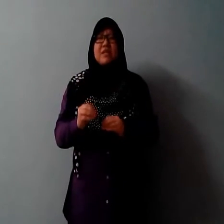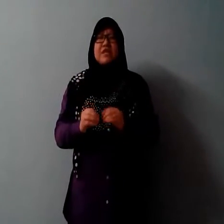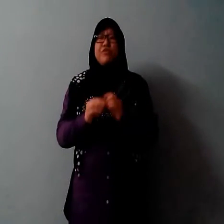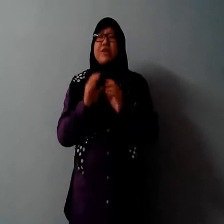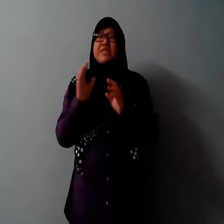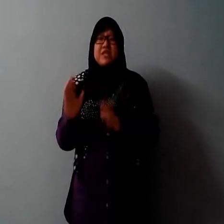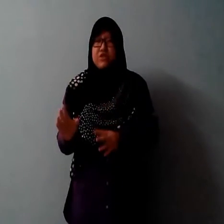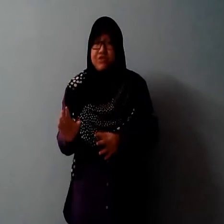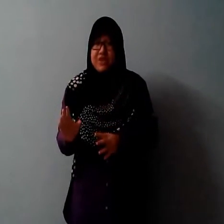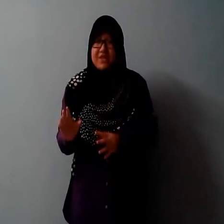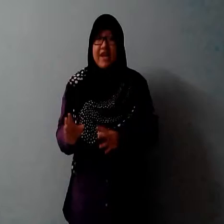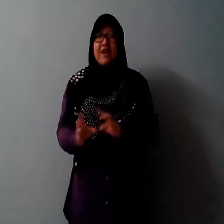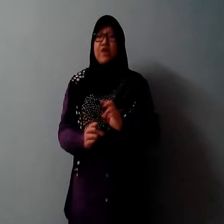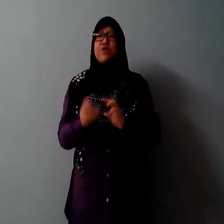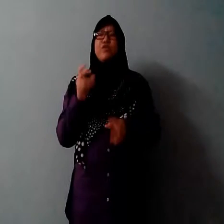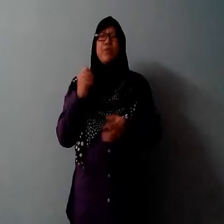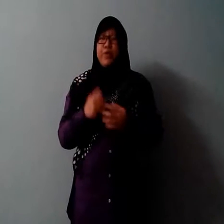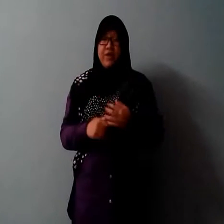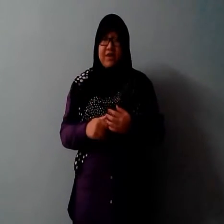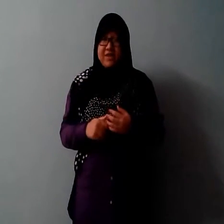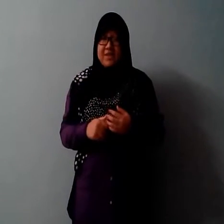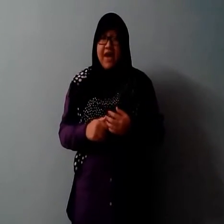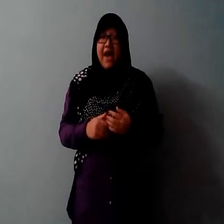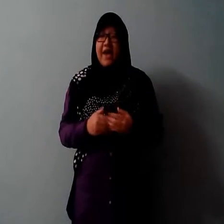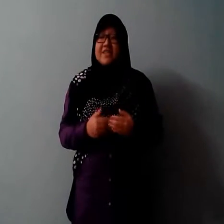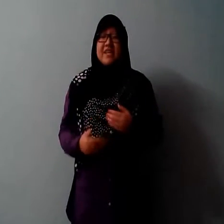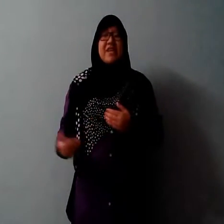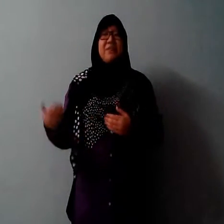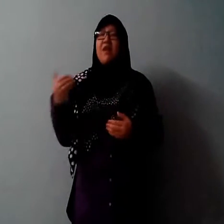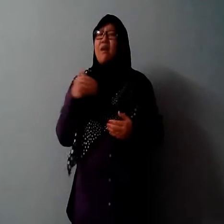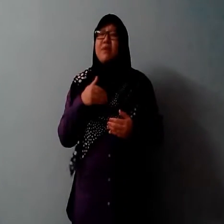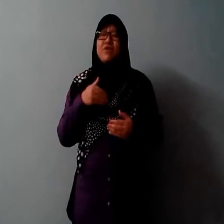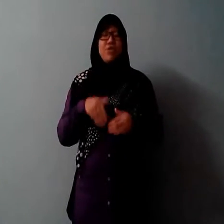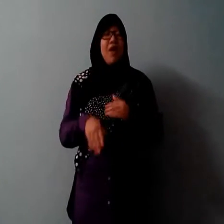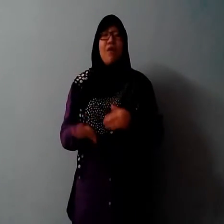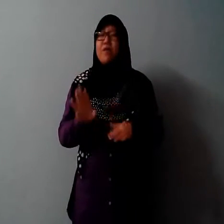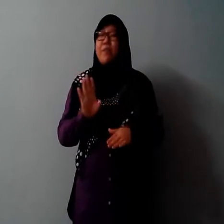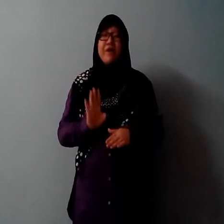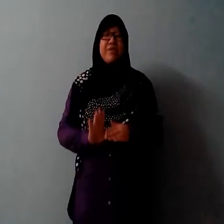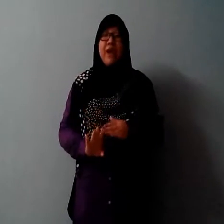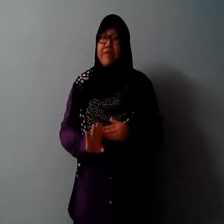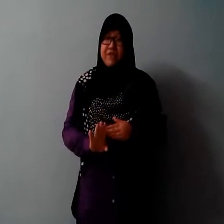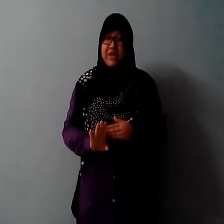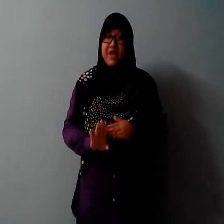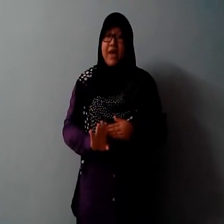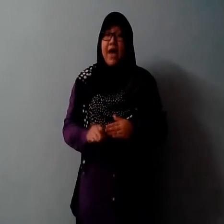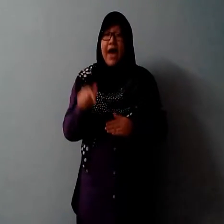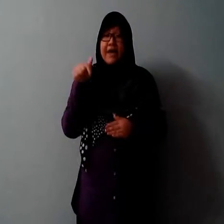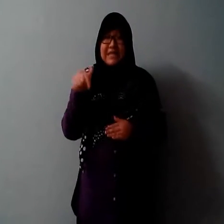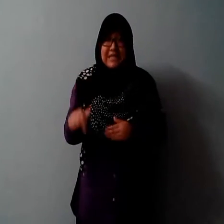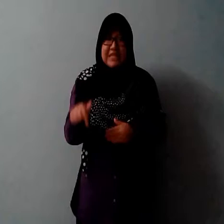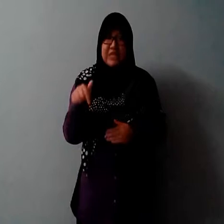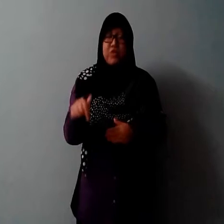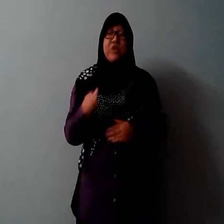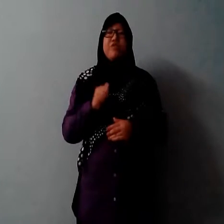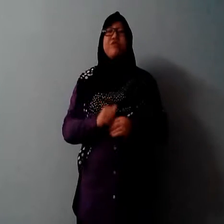them a great service and a good product as they keep coming to our bakery everyday and this will